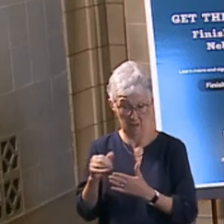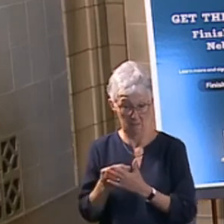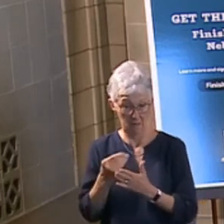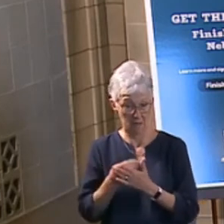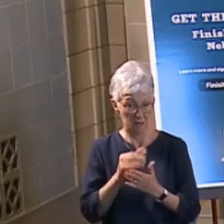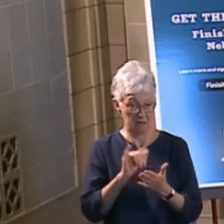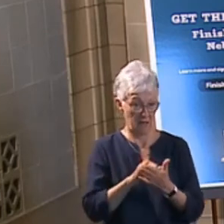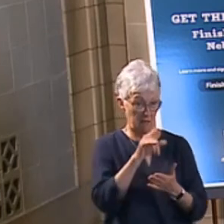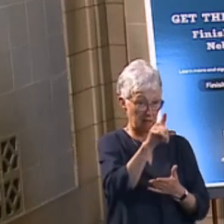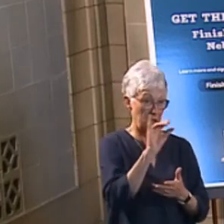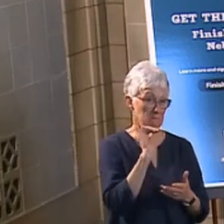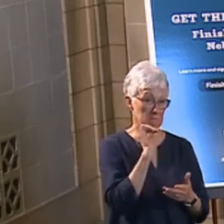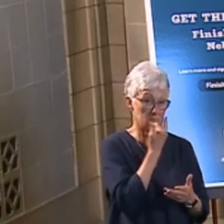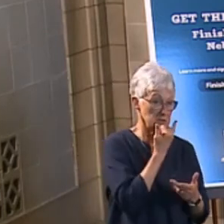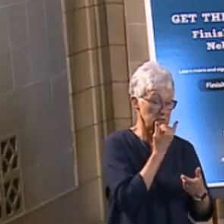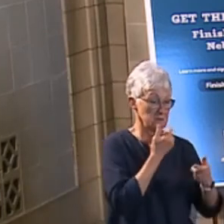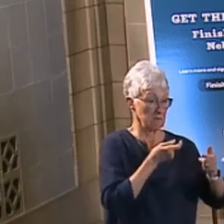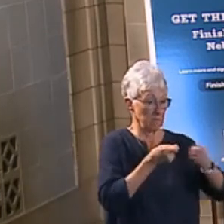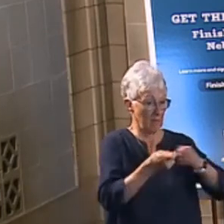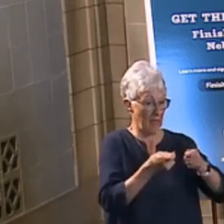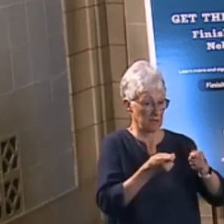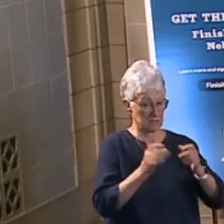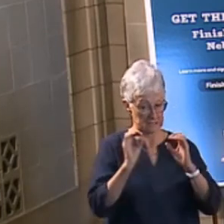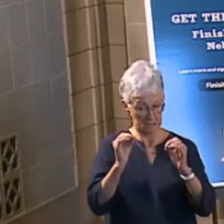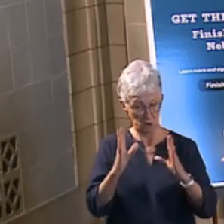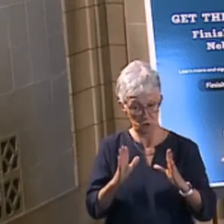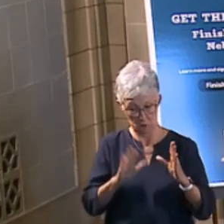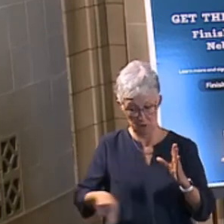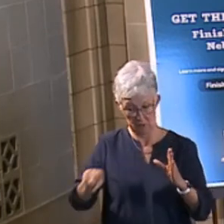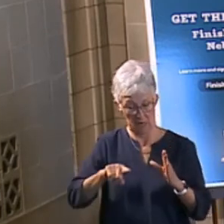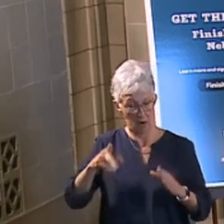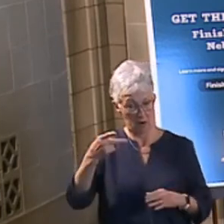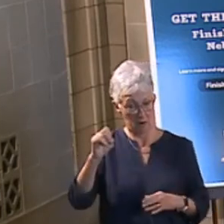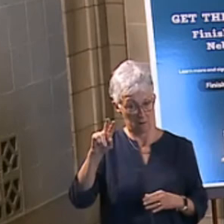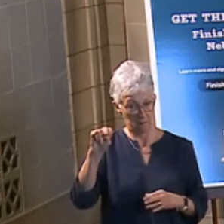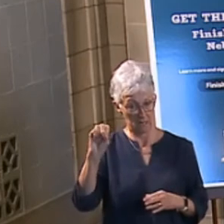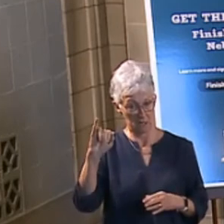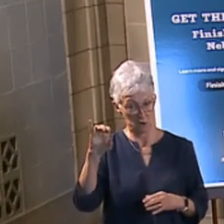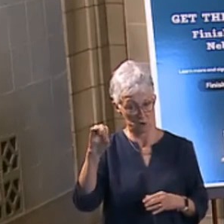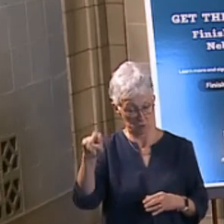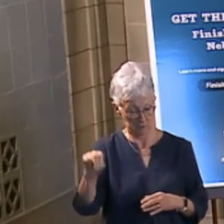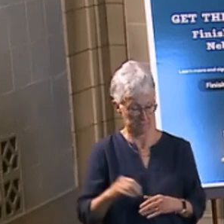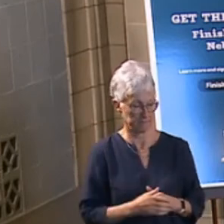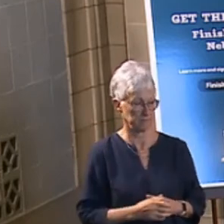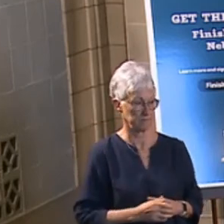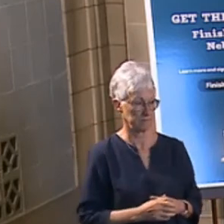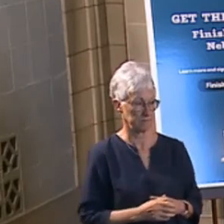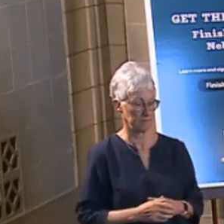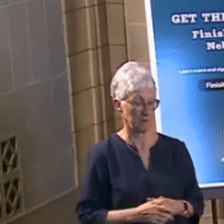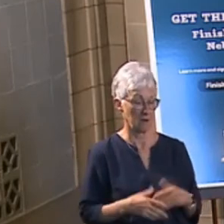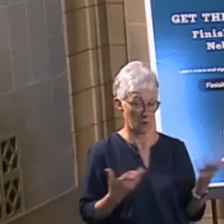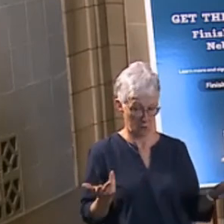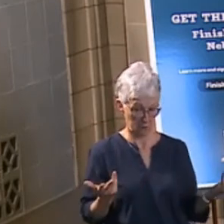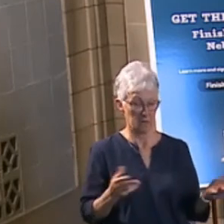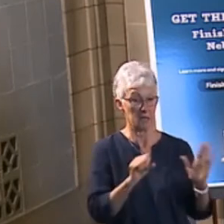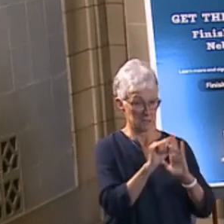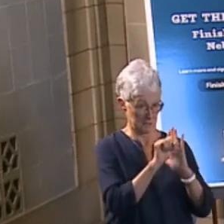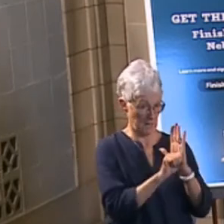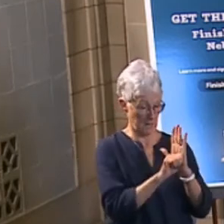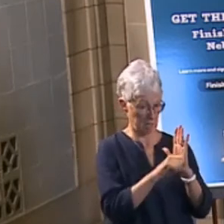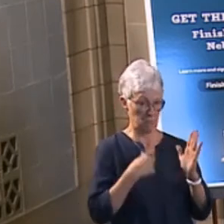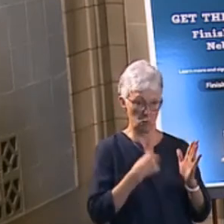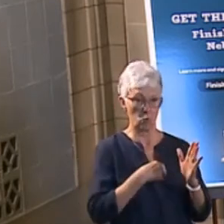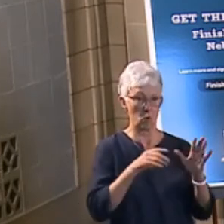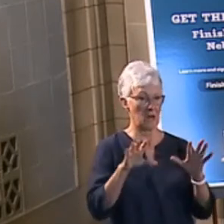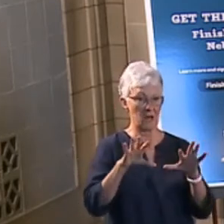as you stated, a slippery slope? So what we as the state have done, because of the mismanagement of that fund, has taken over the investment